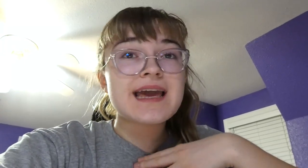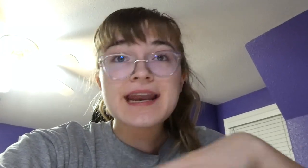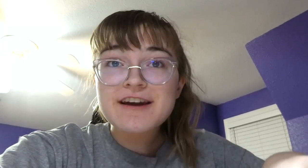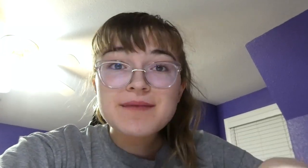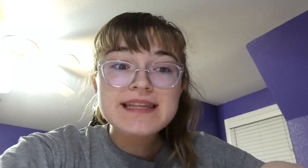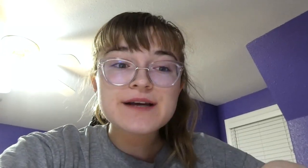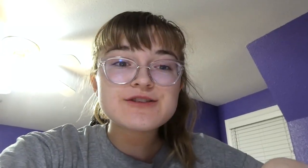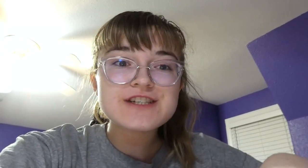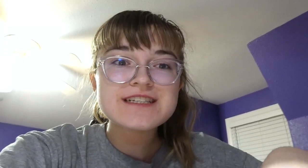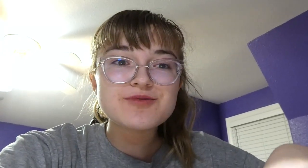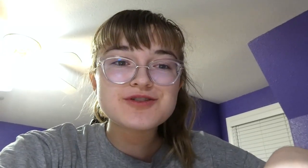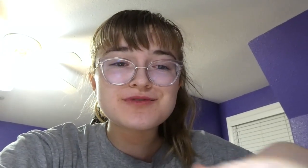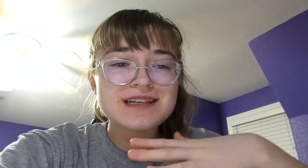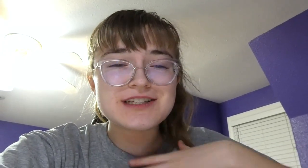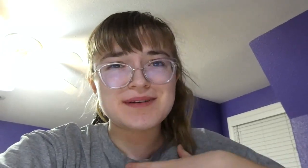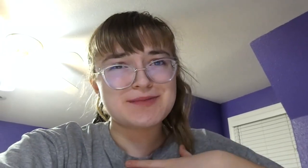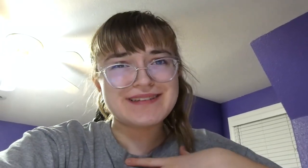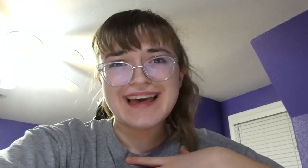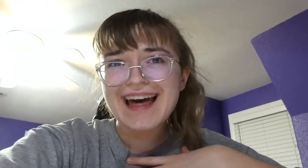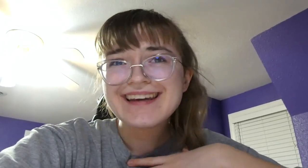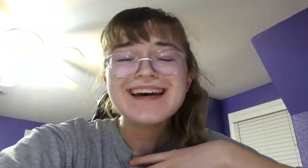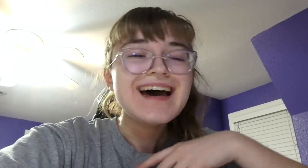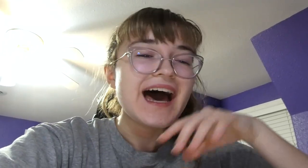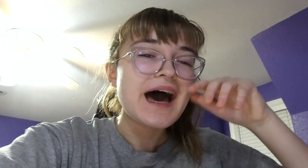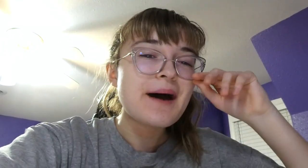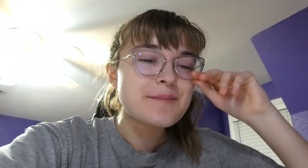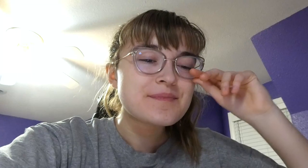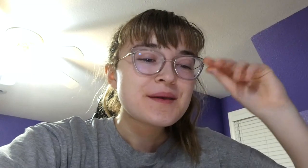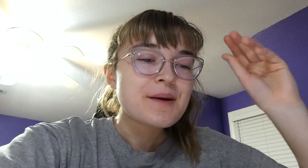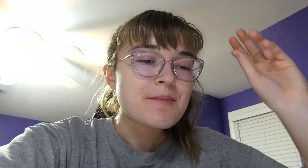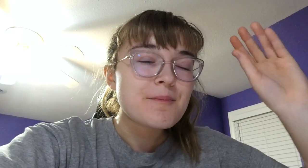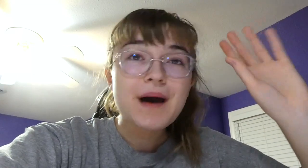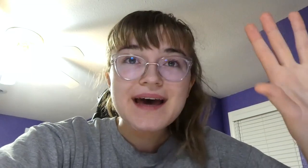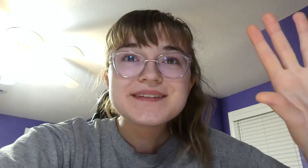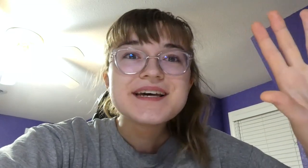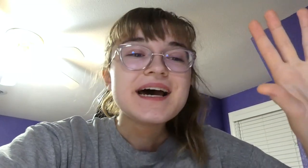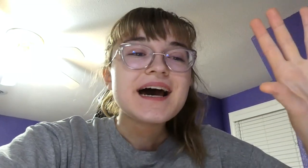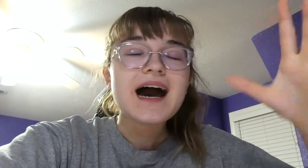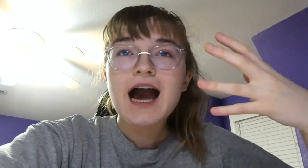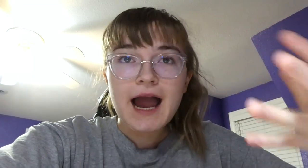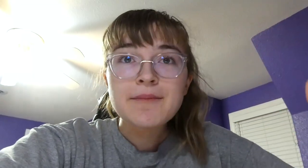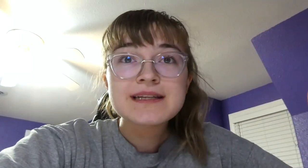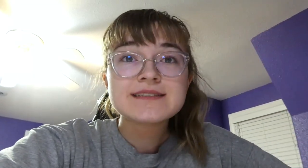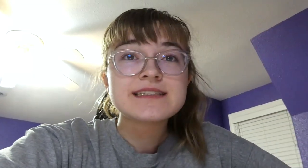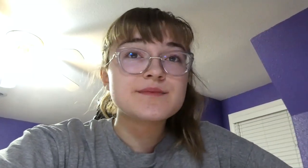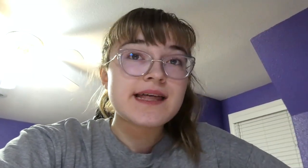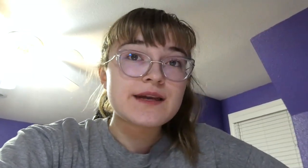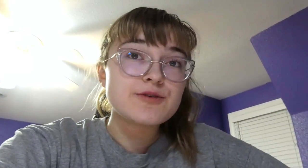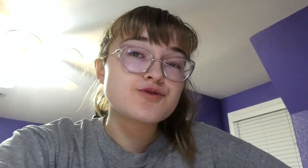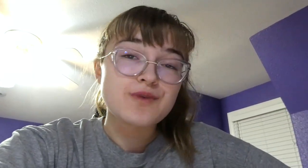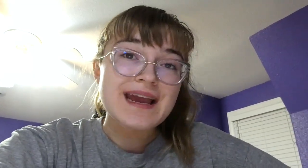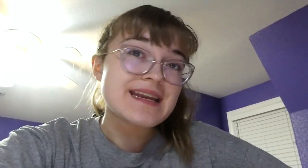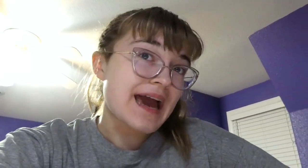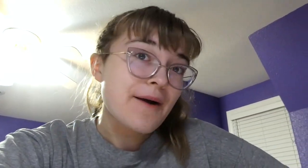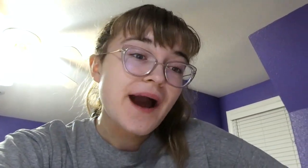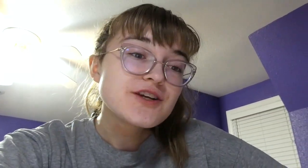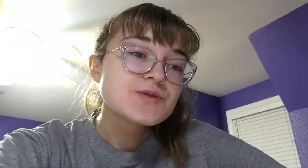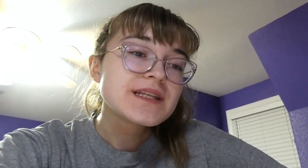any of my languages, which really just makes me sad. Um, but, I'm going to study some sign language right now, actually,